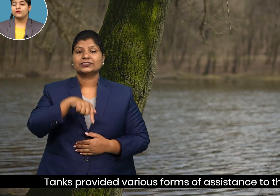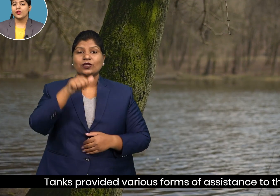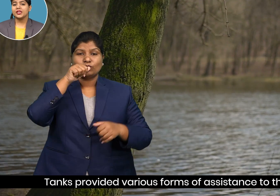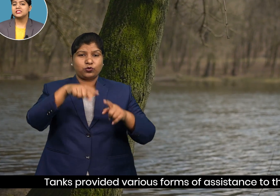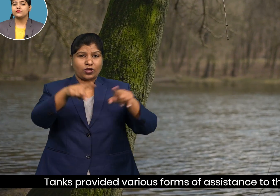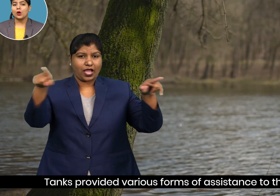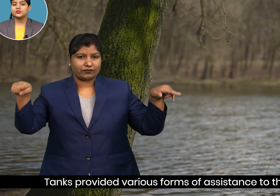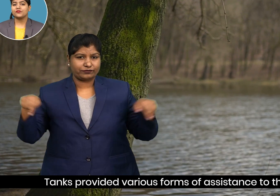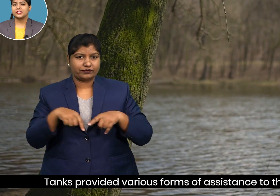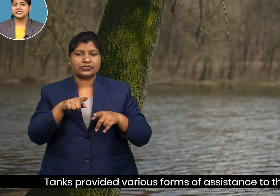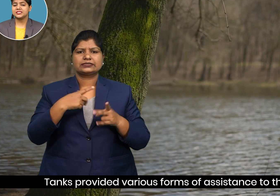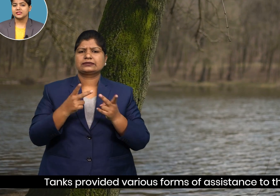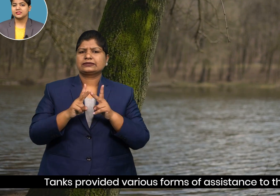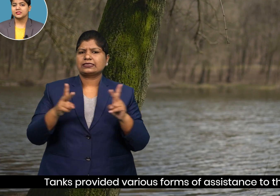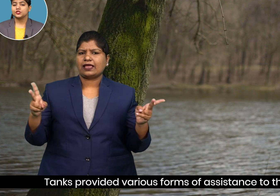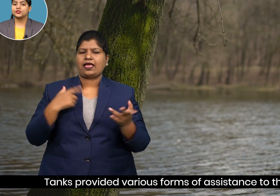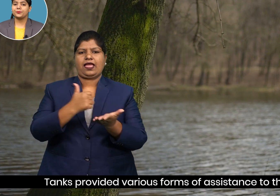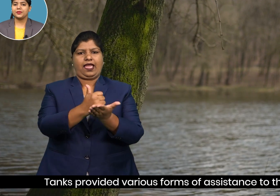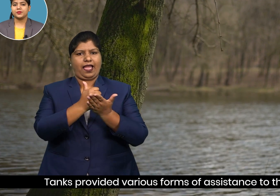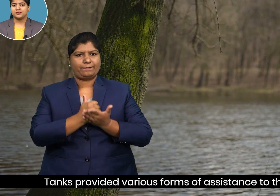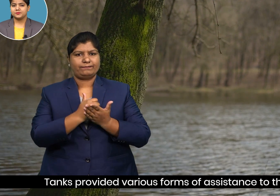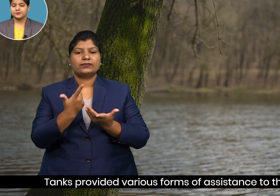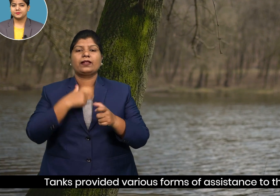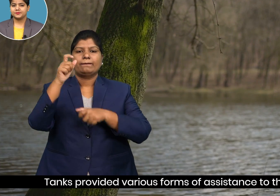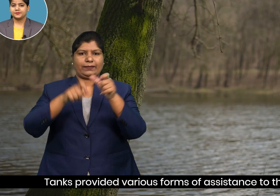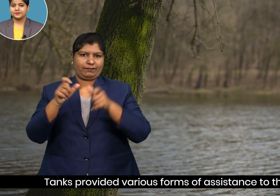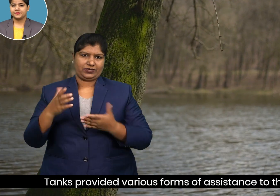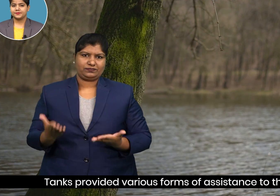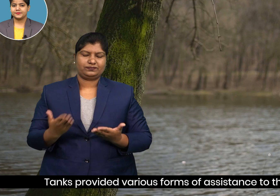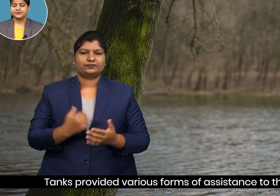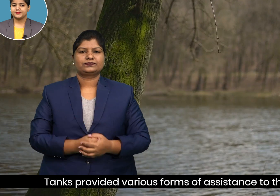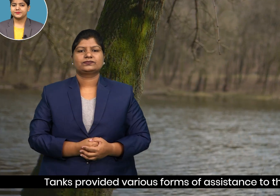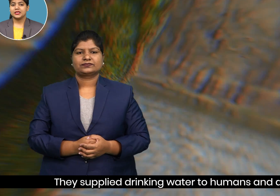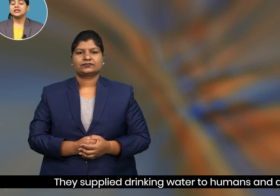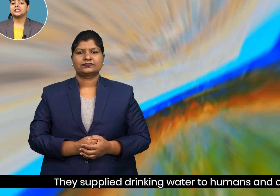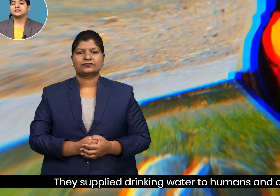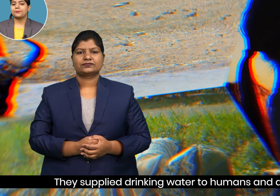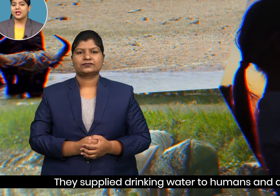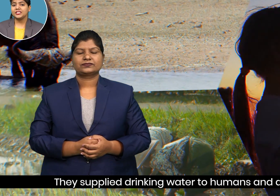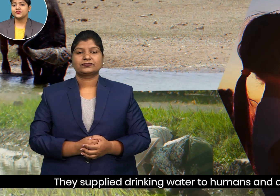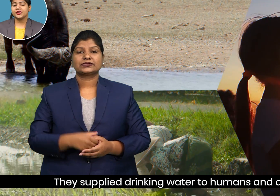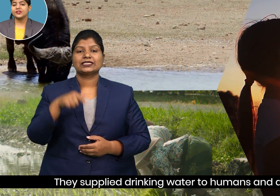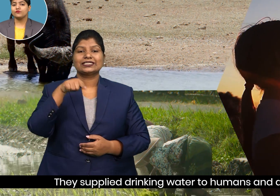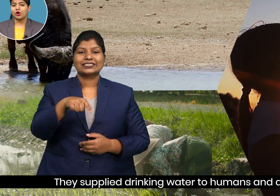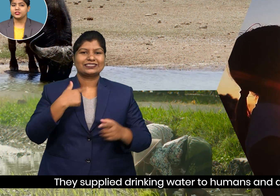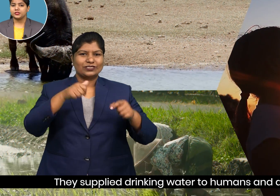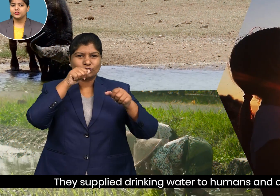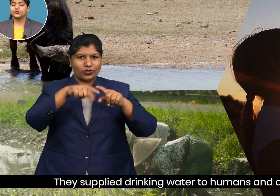various forms of assistance to the people they supplied drinking water to